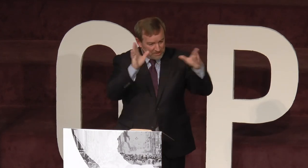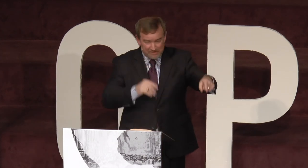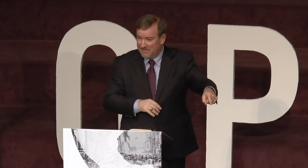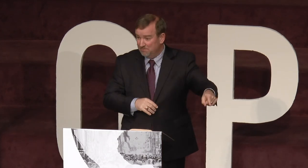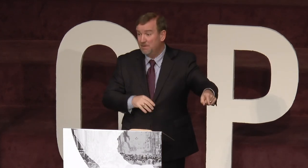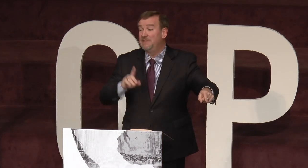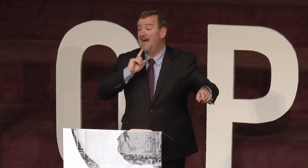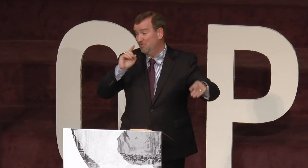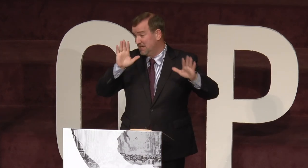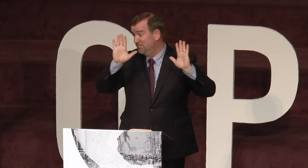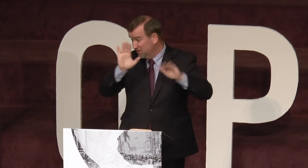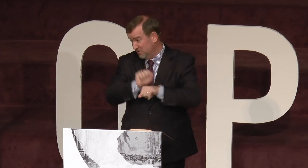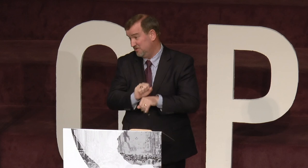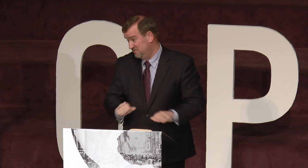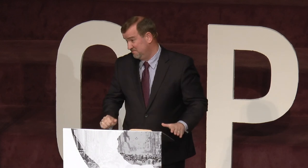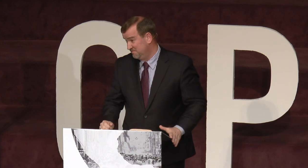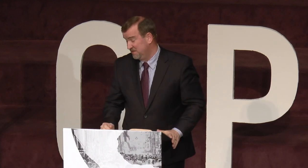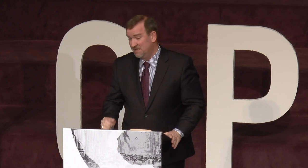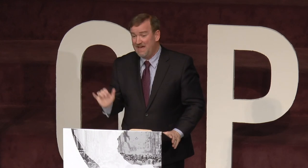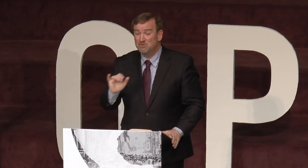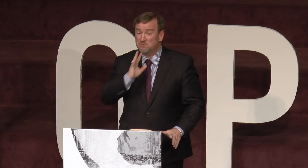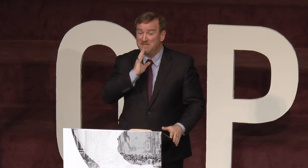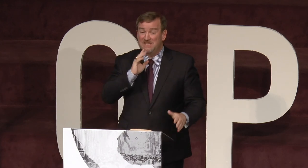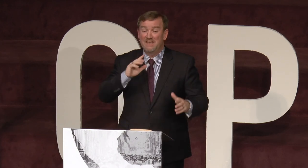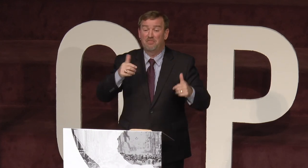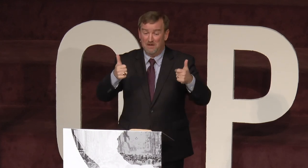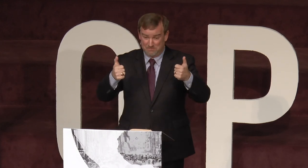clear to him. And that was a miracle. That was speaking in thumbs.